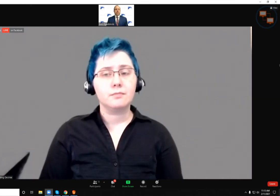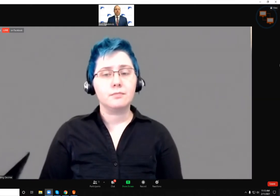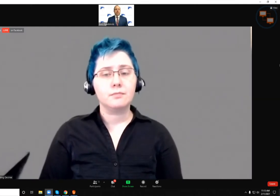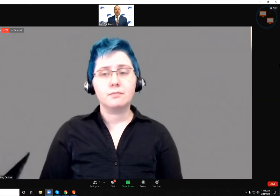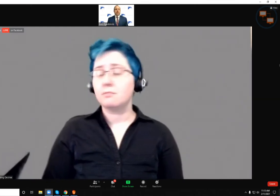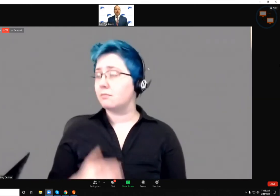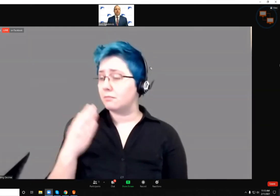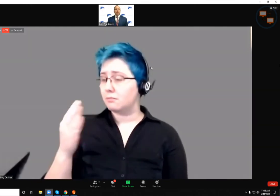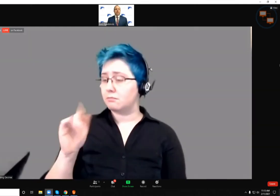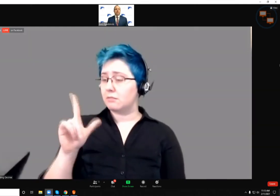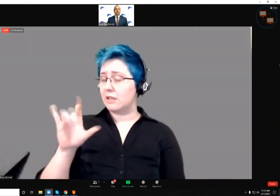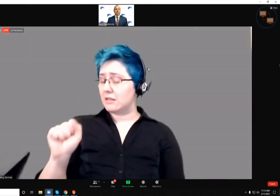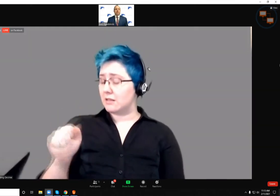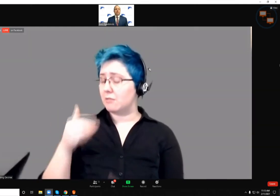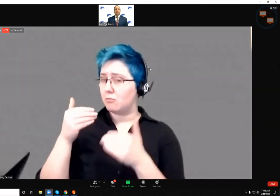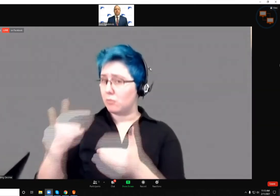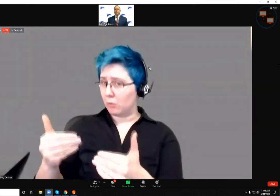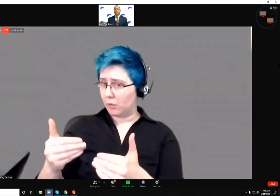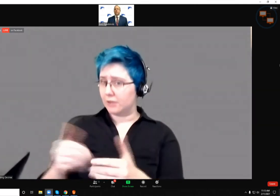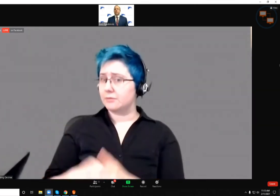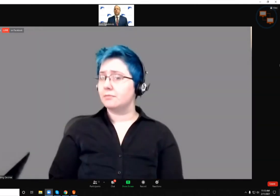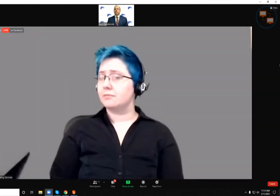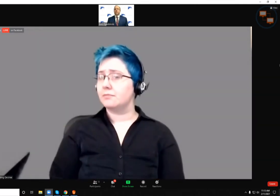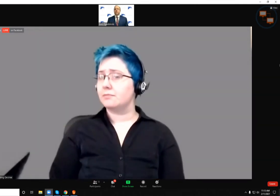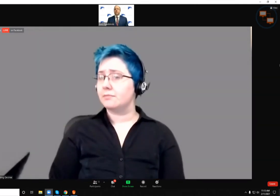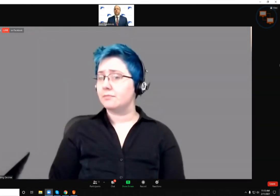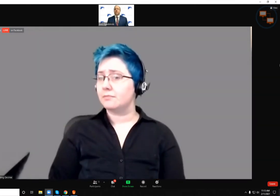Melissa, you can go ahead and unmute yourself and ask your question.